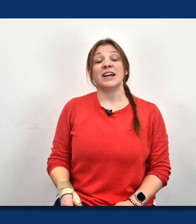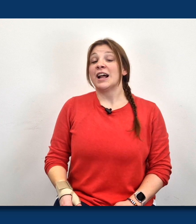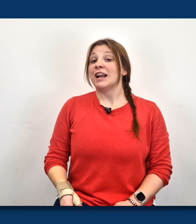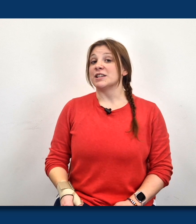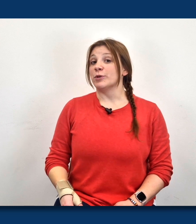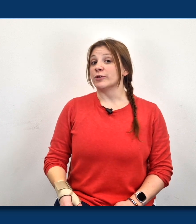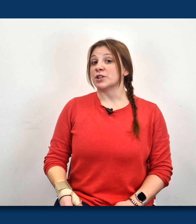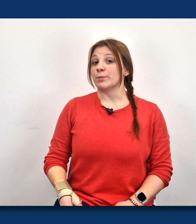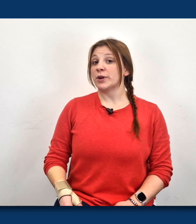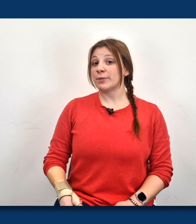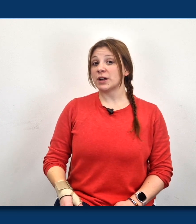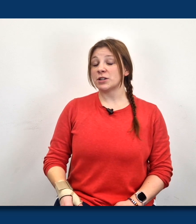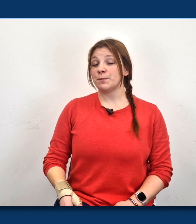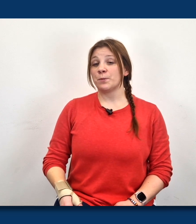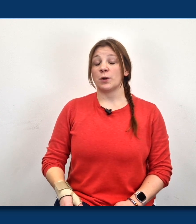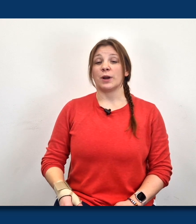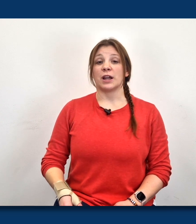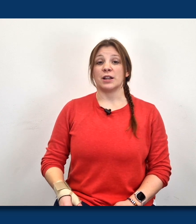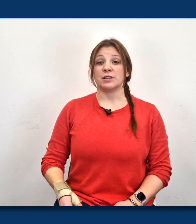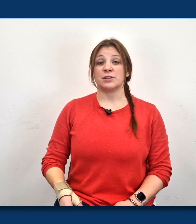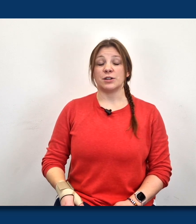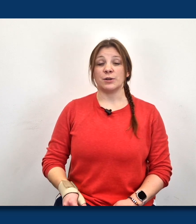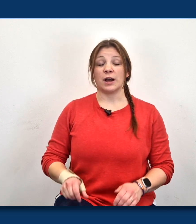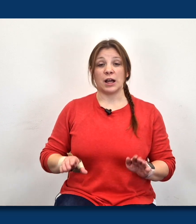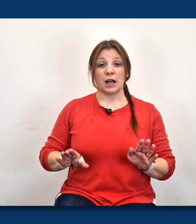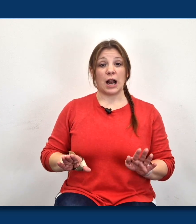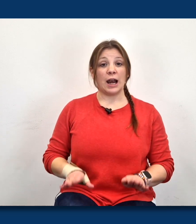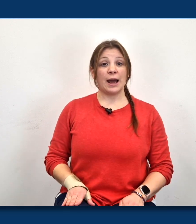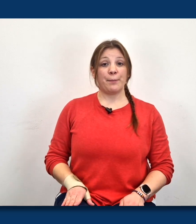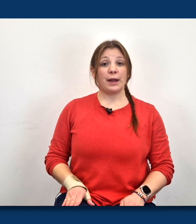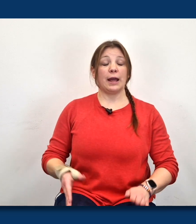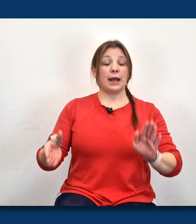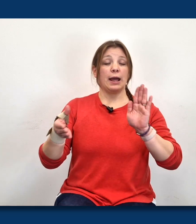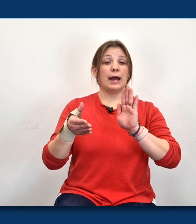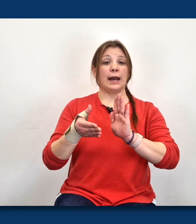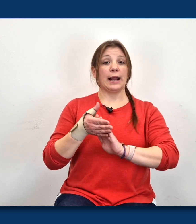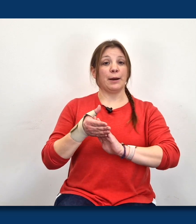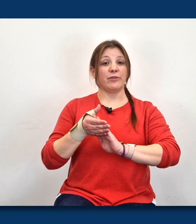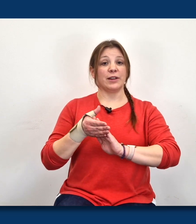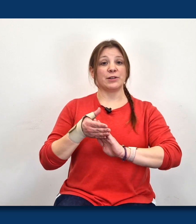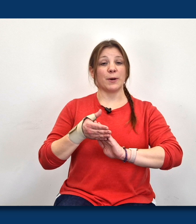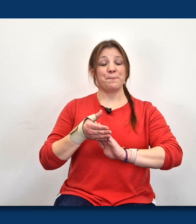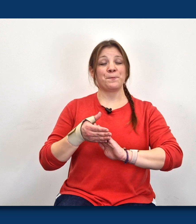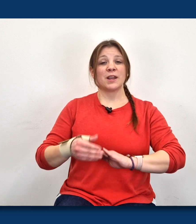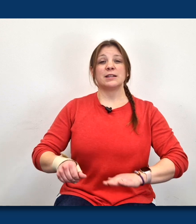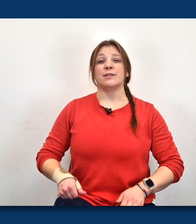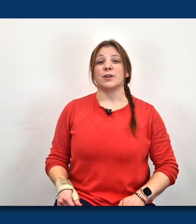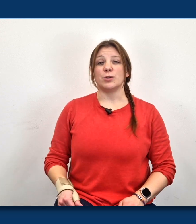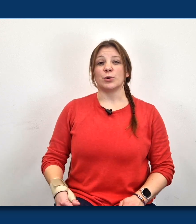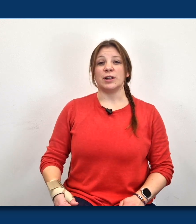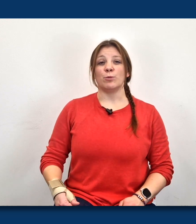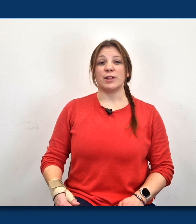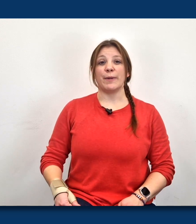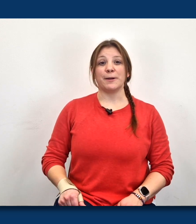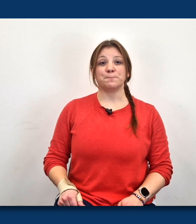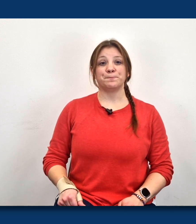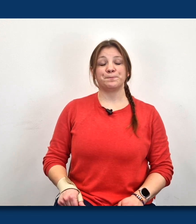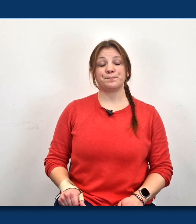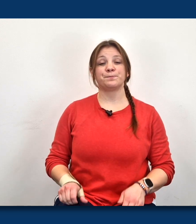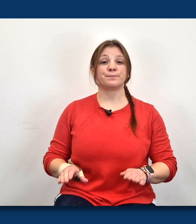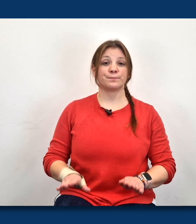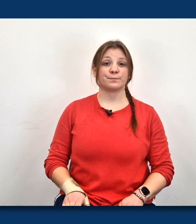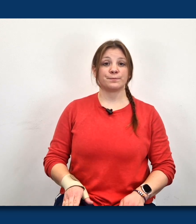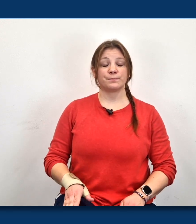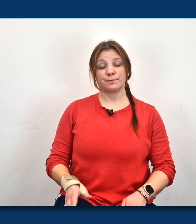Excellent. Let's move on to the body percussion. We're going to do a lap and a clap for this one. Let's see if you can join in with me.